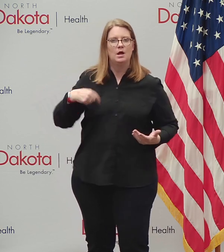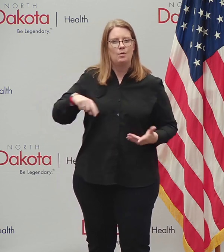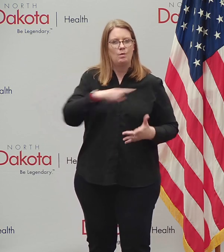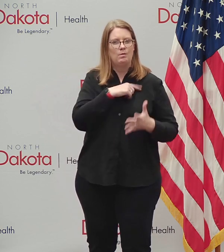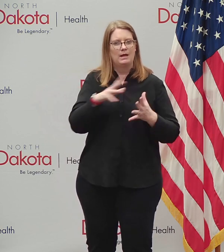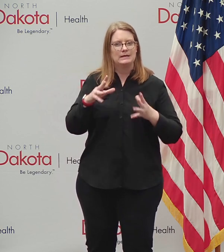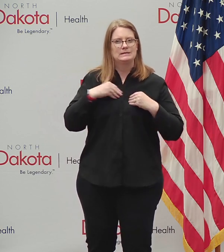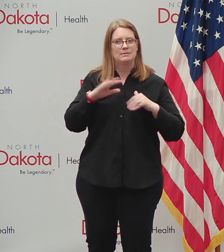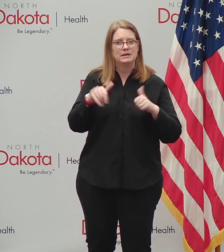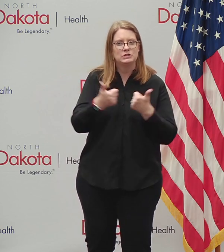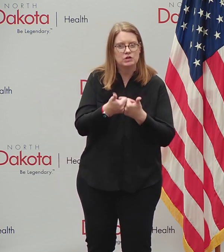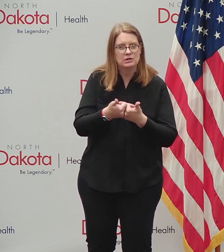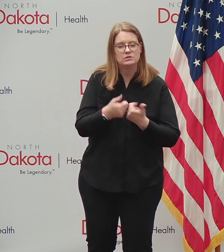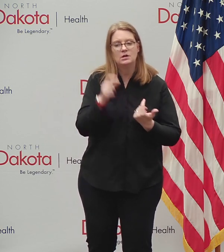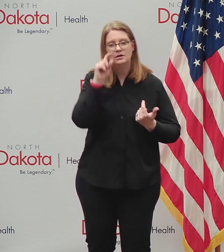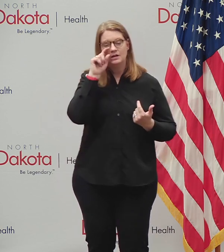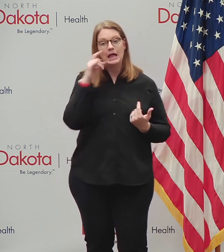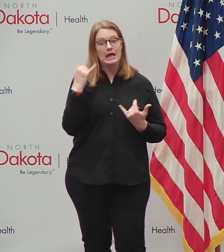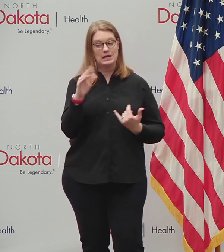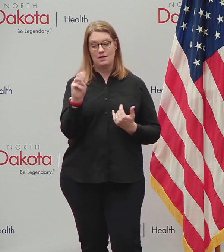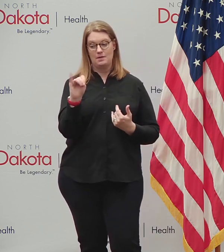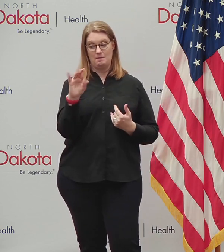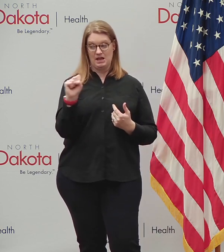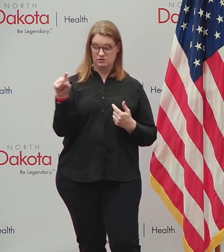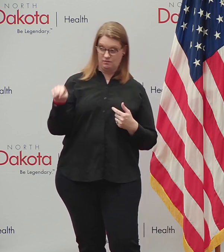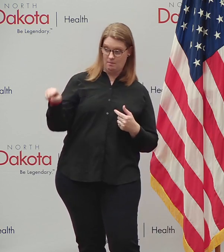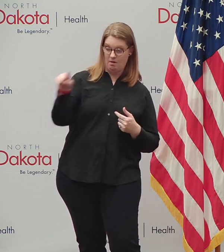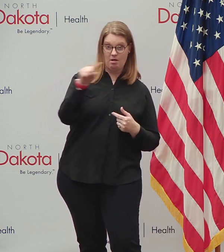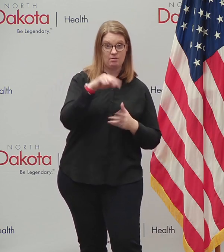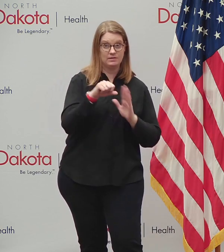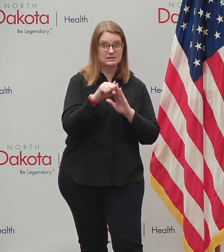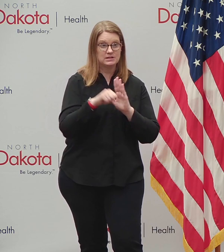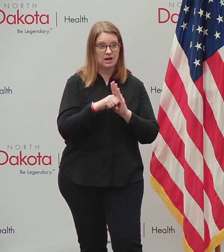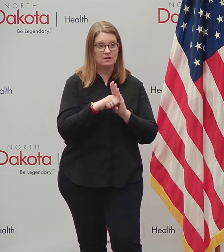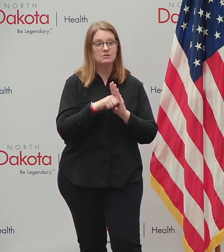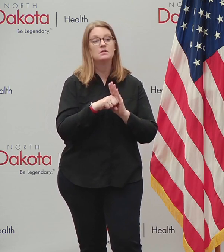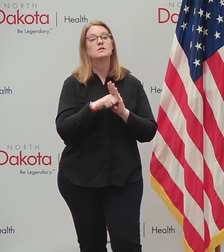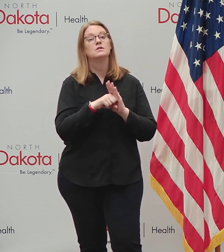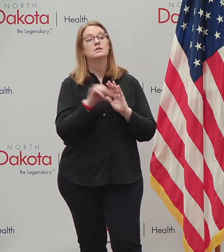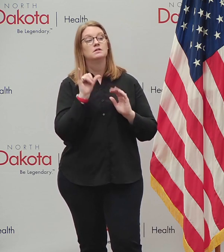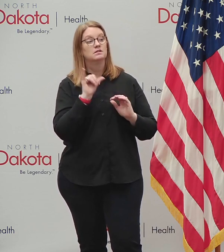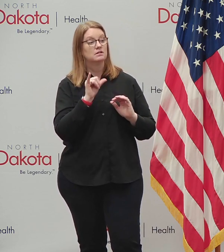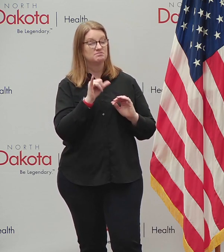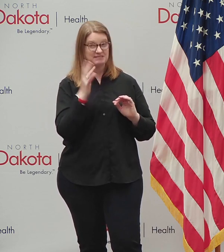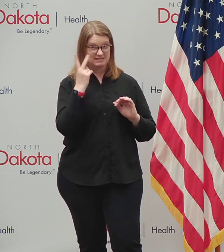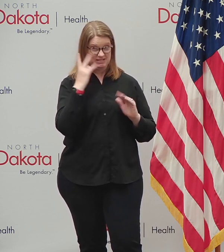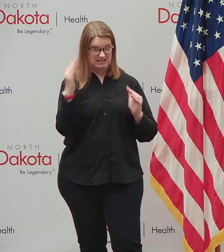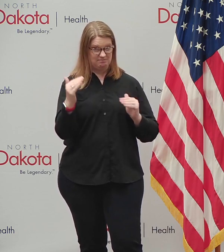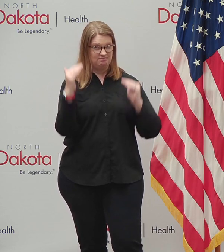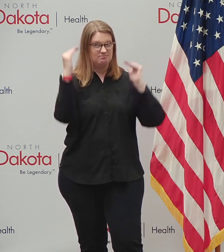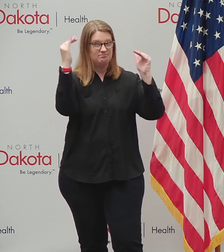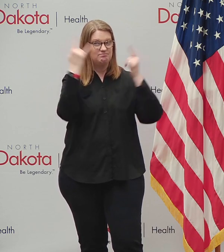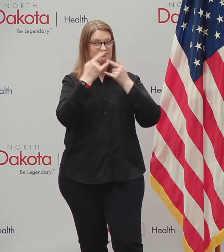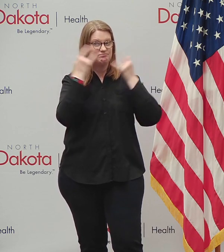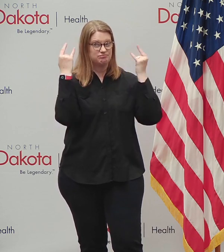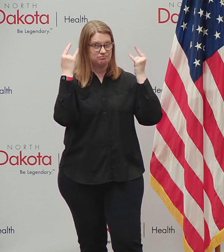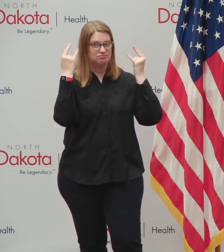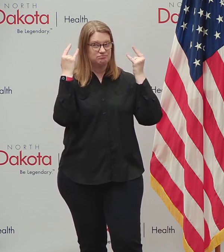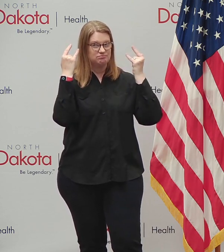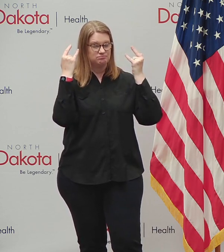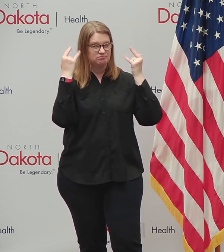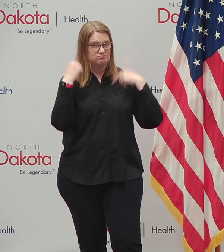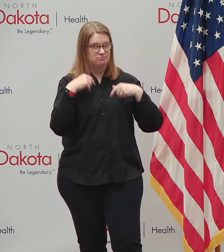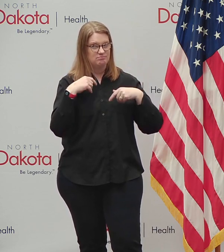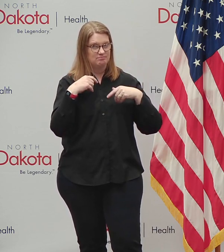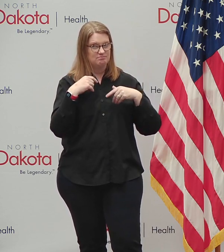And from what I hear from the mayors from around the state is, they're all seeing higher levels of participation and higher levels of understanding. And